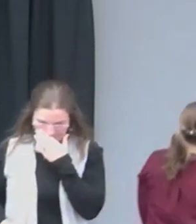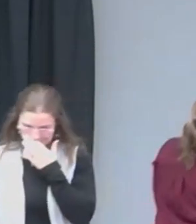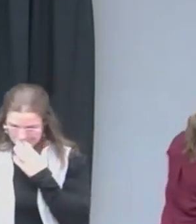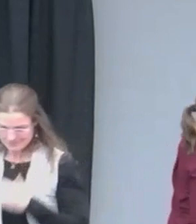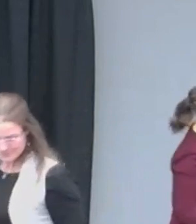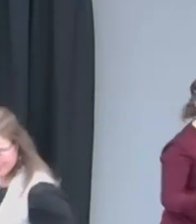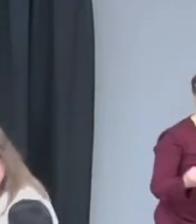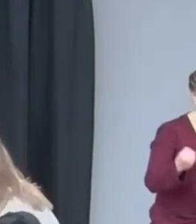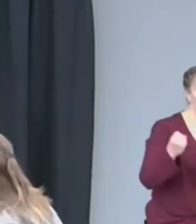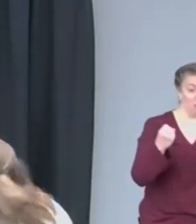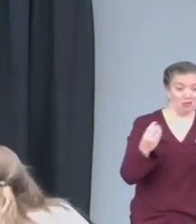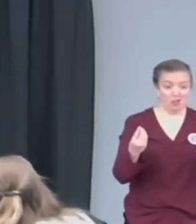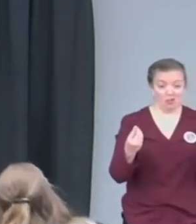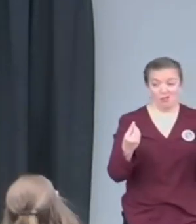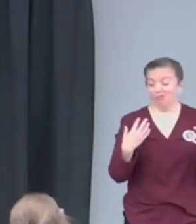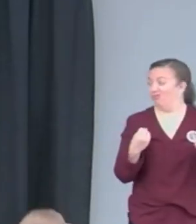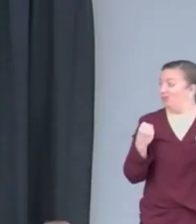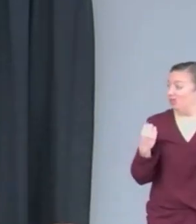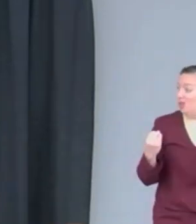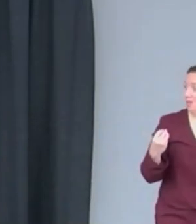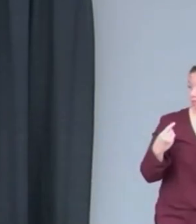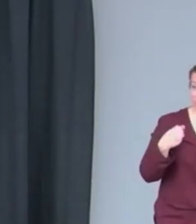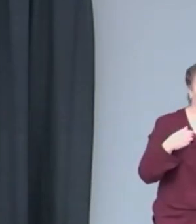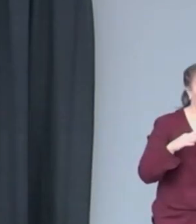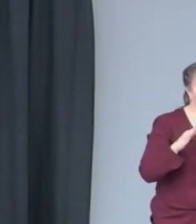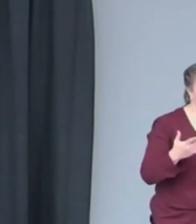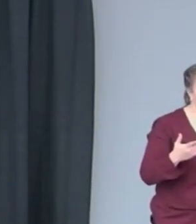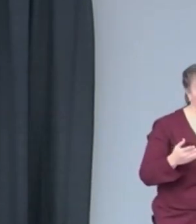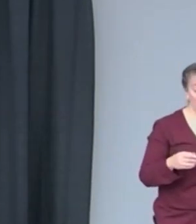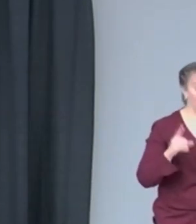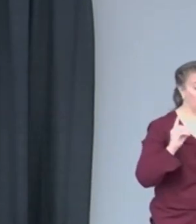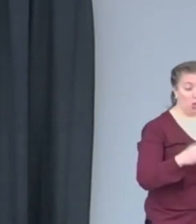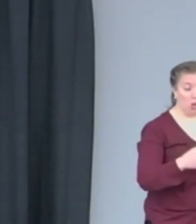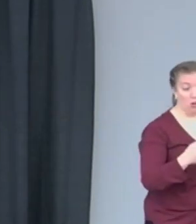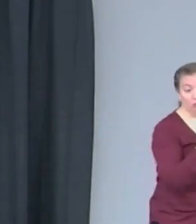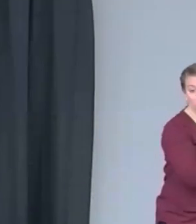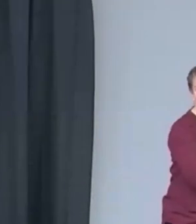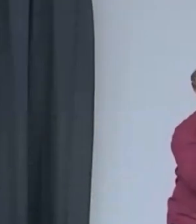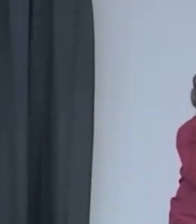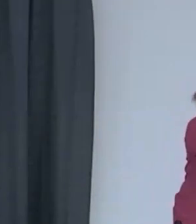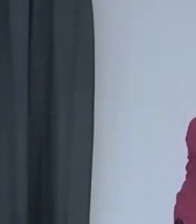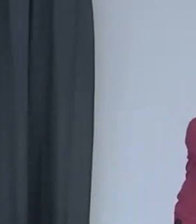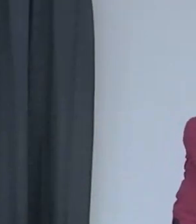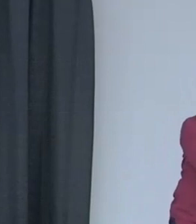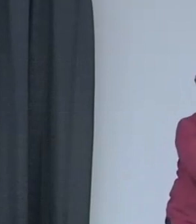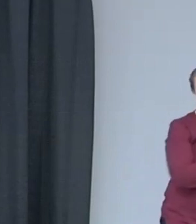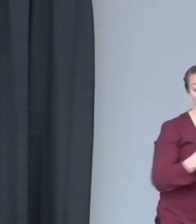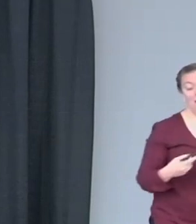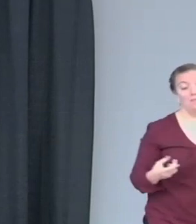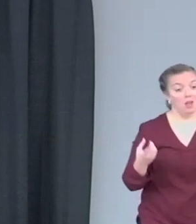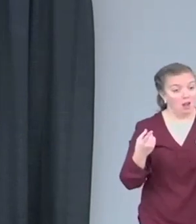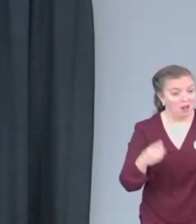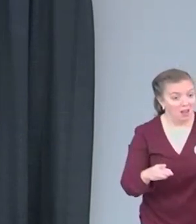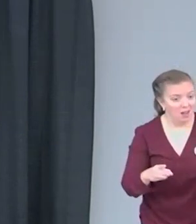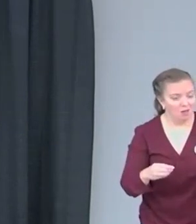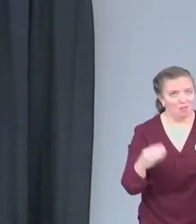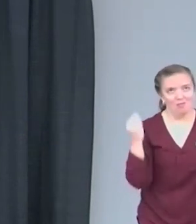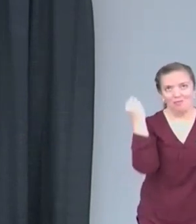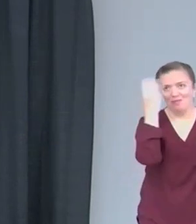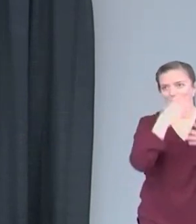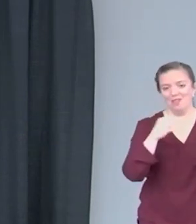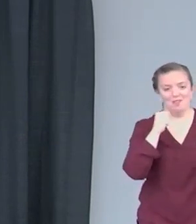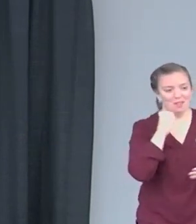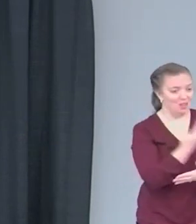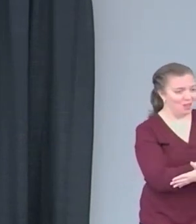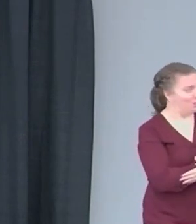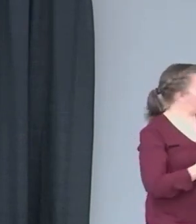so, I didn't die or go to jail at 21. What happened was, I ended up having a beautiful little girl. My